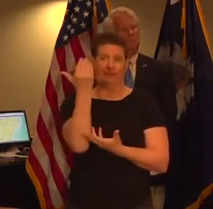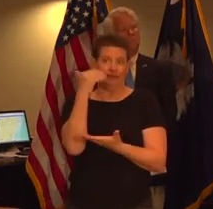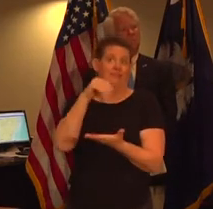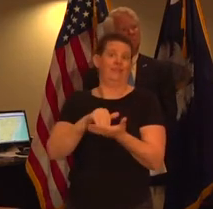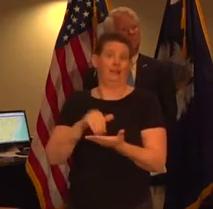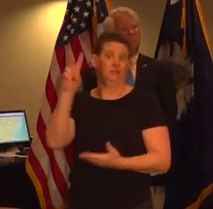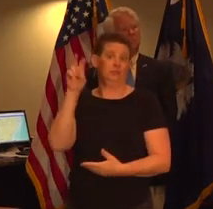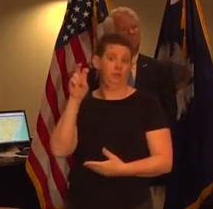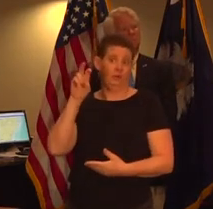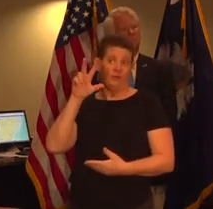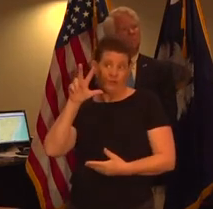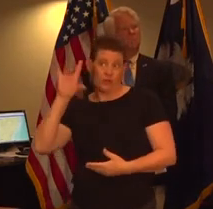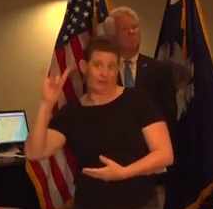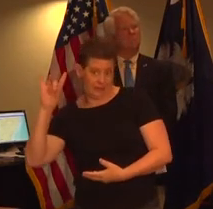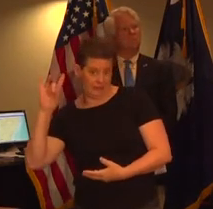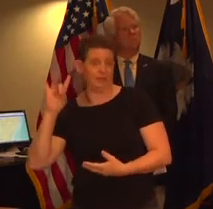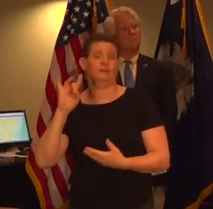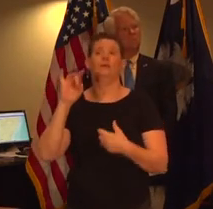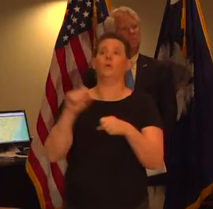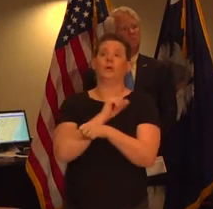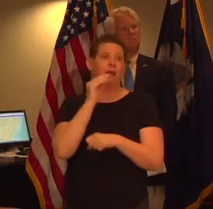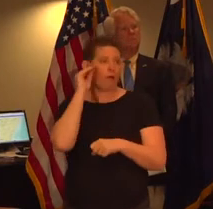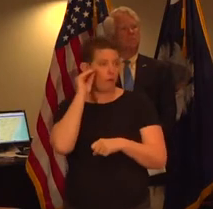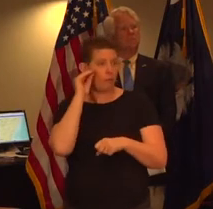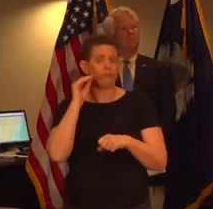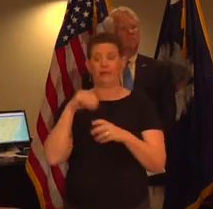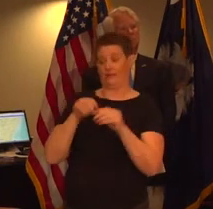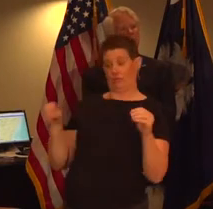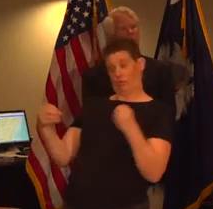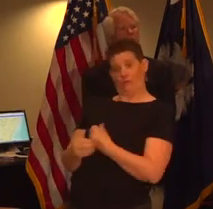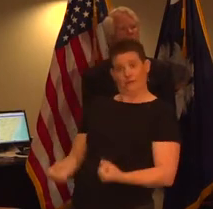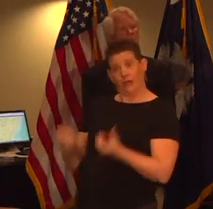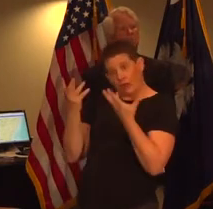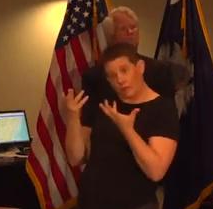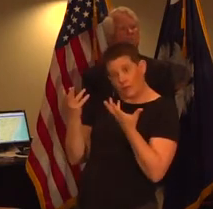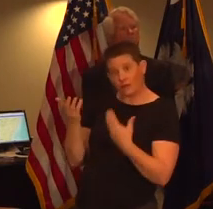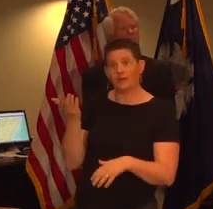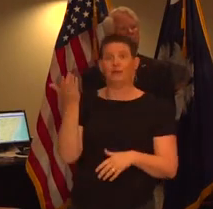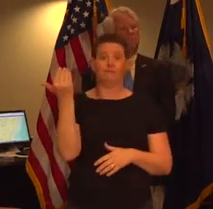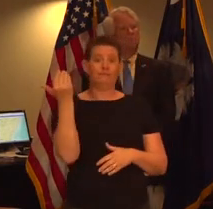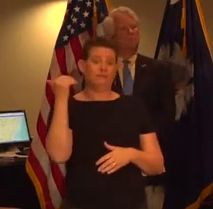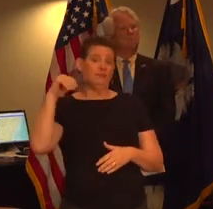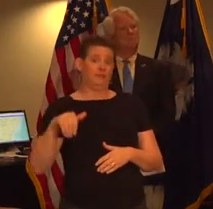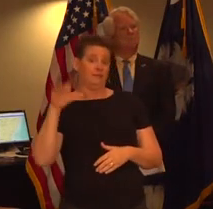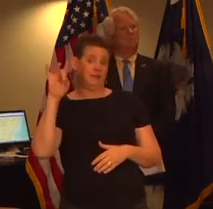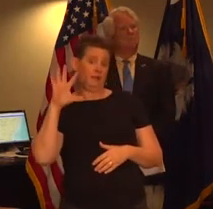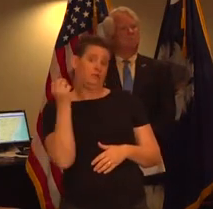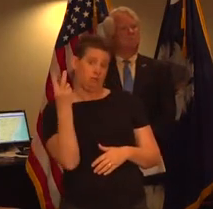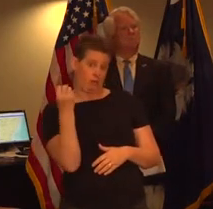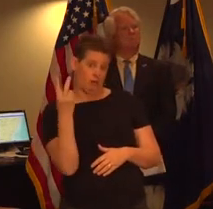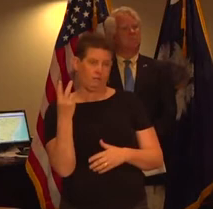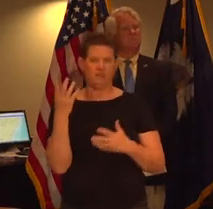238 working as normal in the office we have 15 812 it's almost